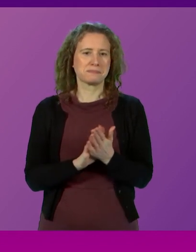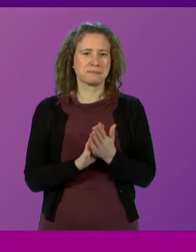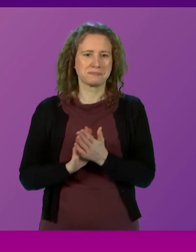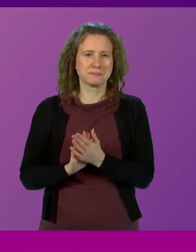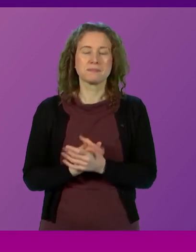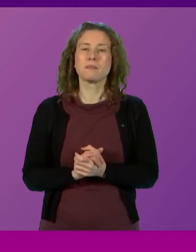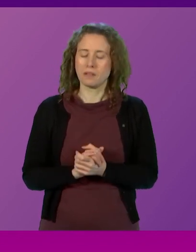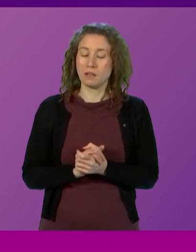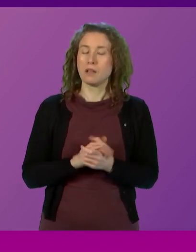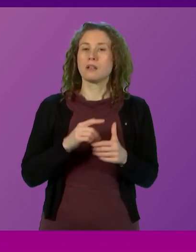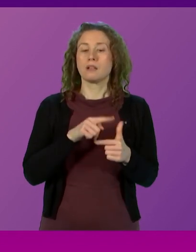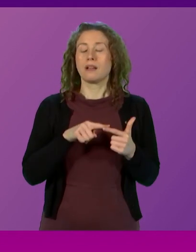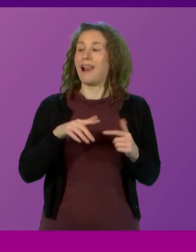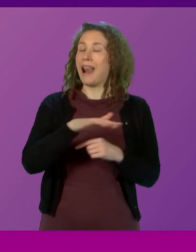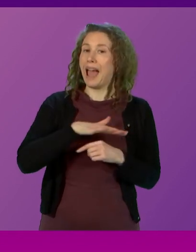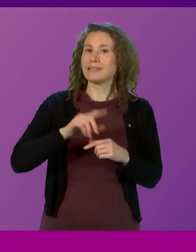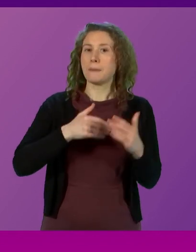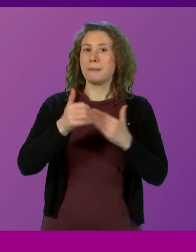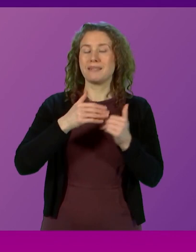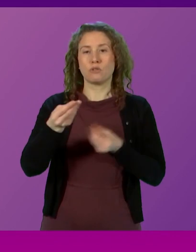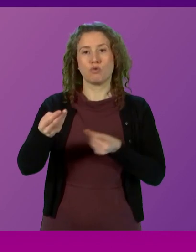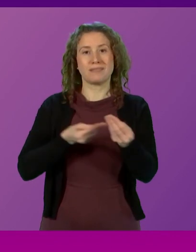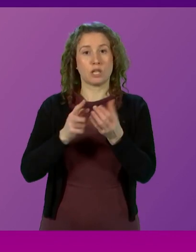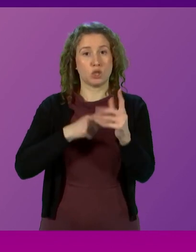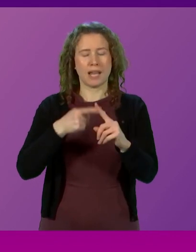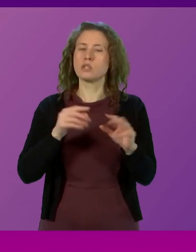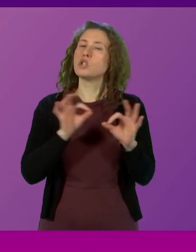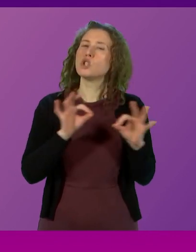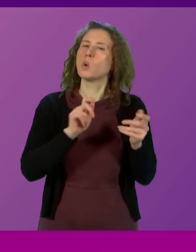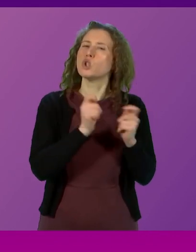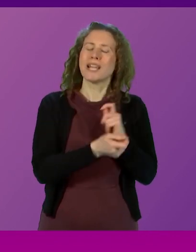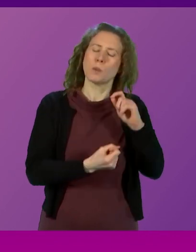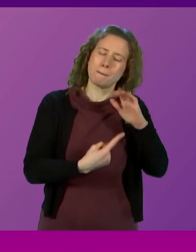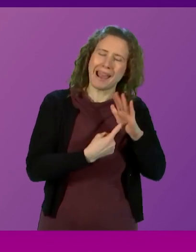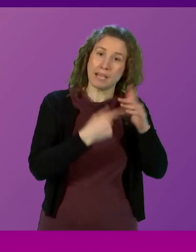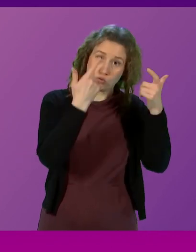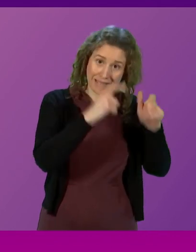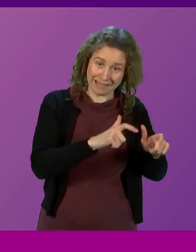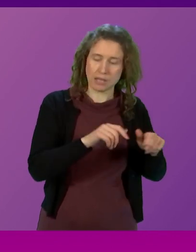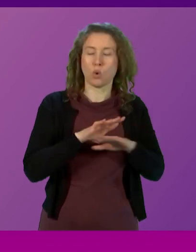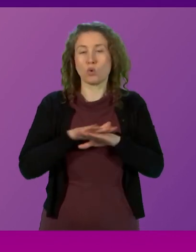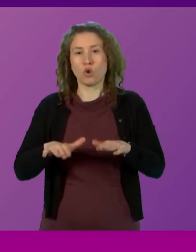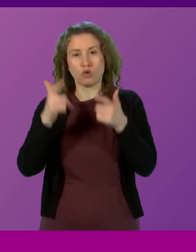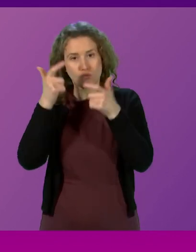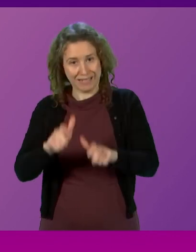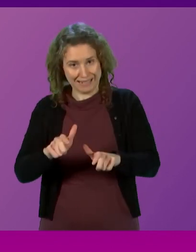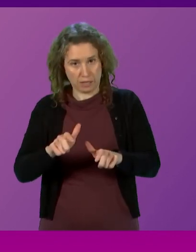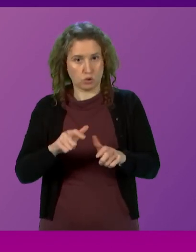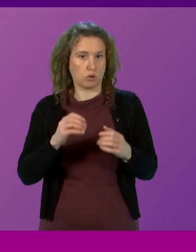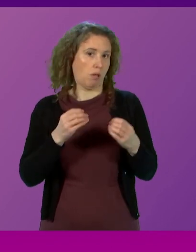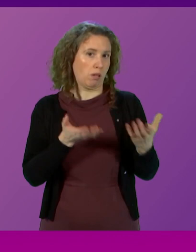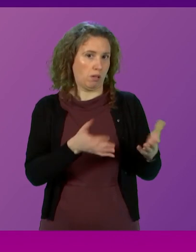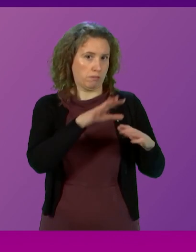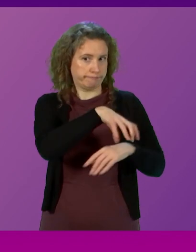On land and buildings transaction tax, there will be no changes to the main residential and non-residential rates and bans next year.